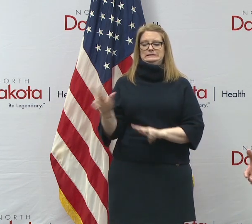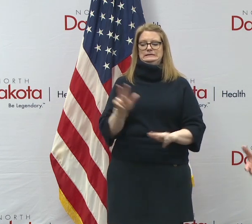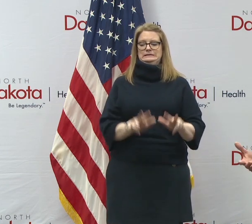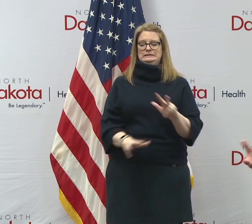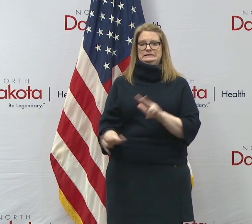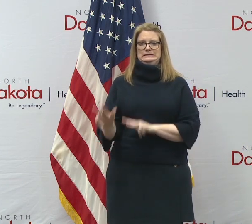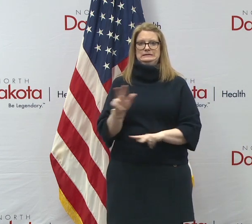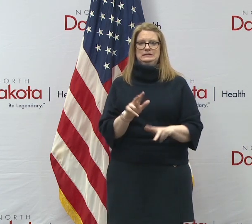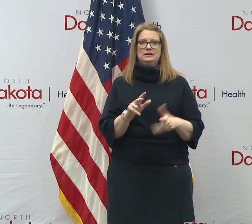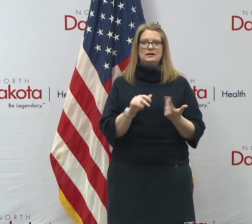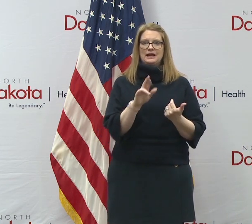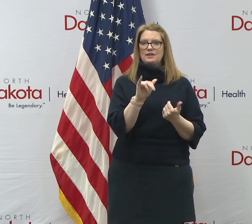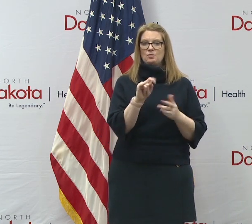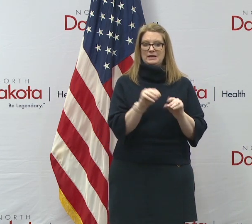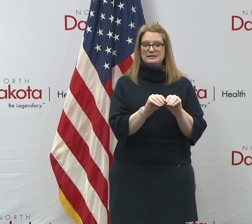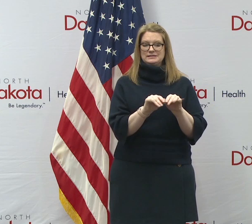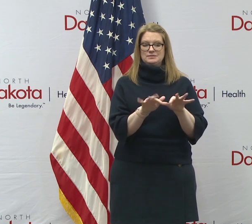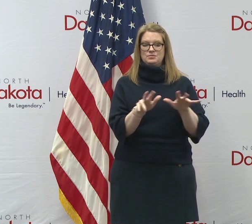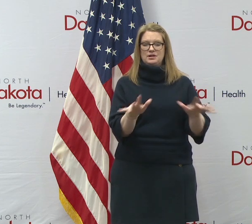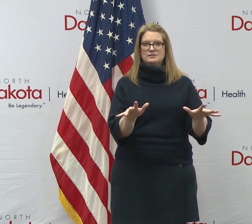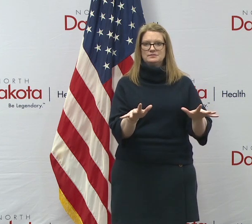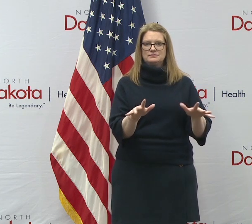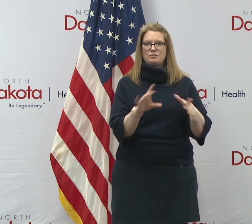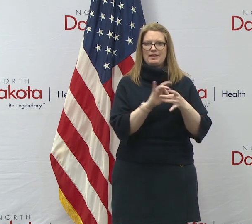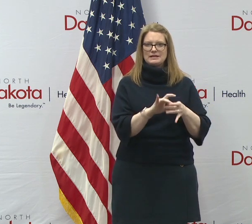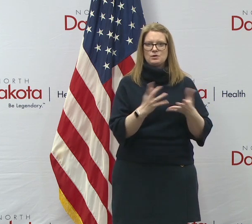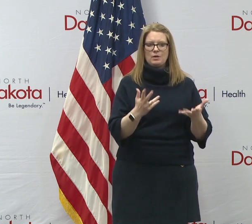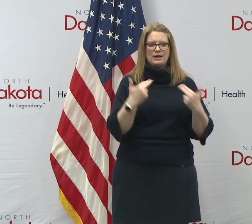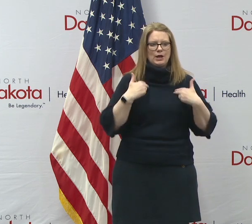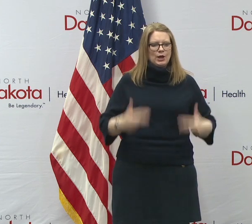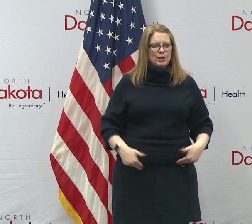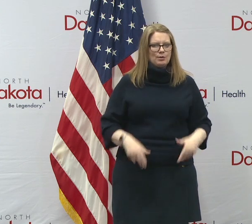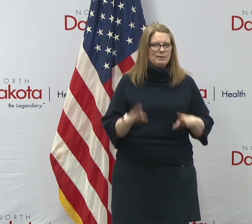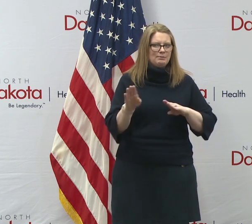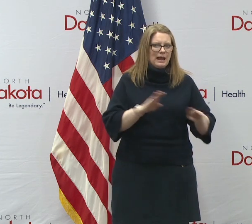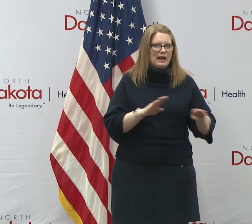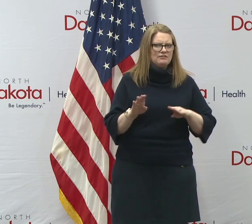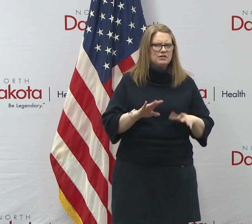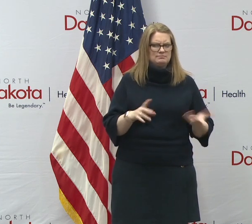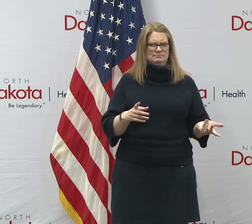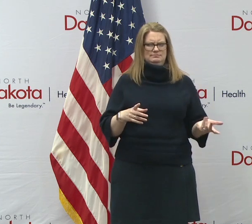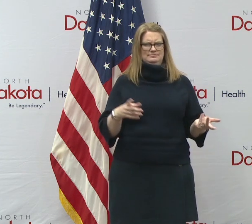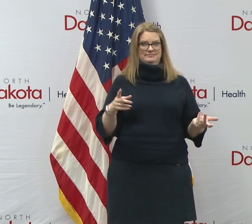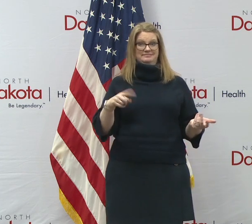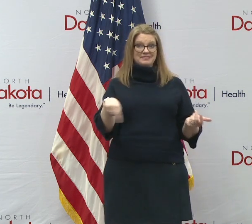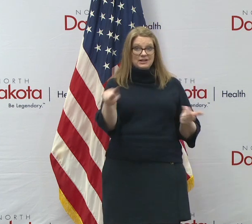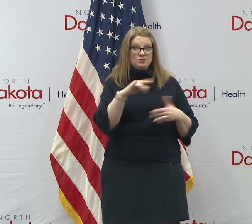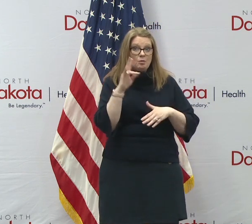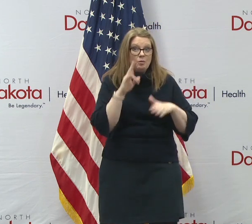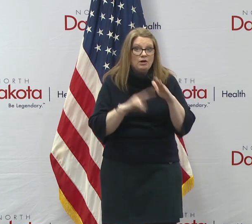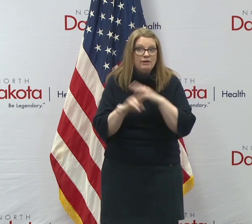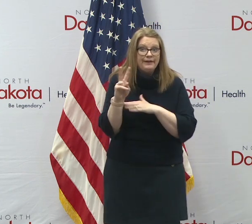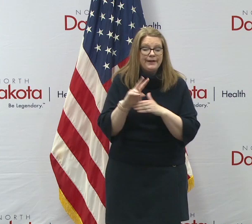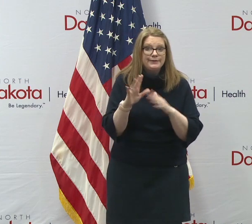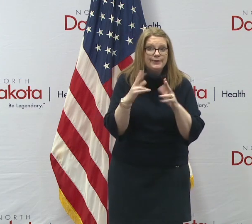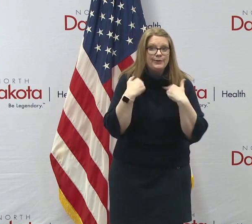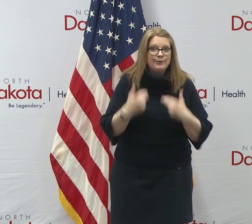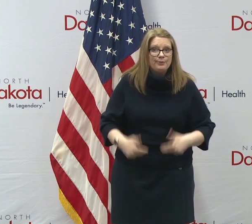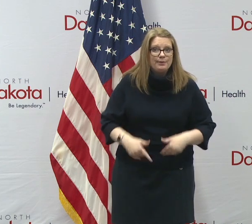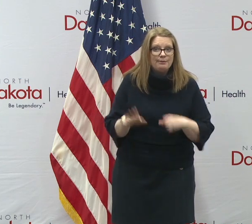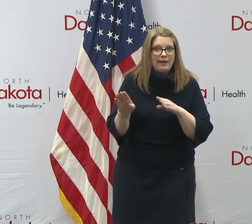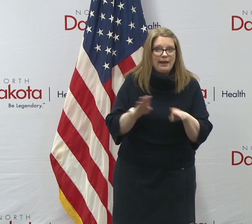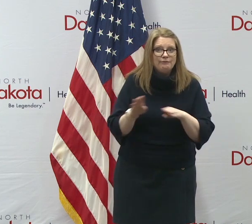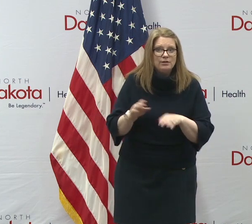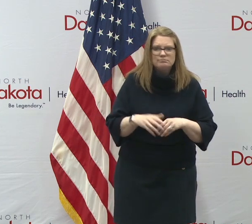rate of spread and the rate of spread based on, it's based on human behavior. And there's no one's been able to really predict, uh, human behavior, even with small groups, much less